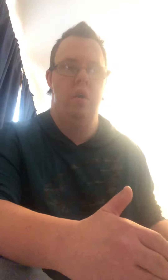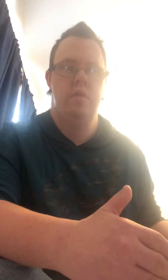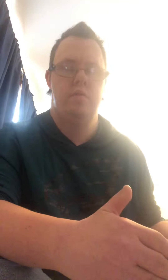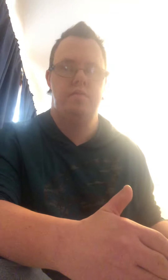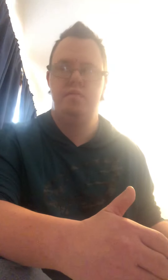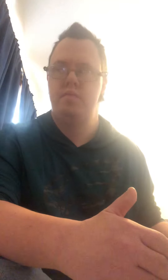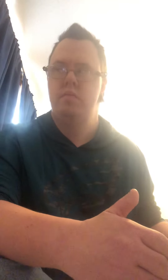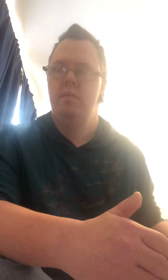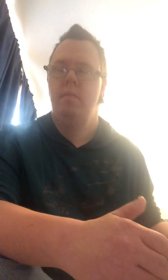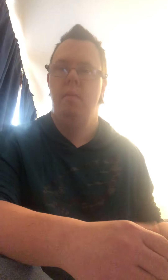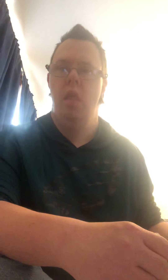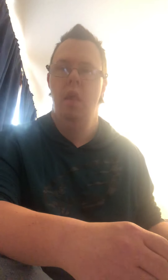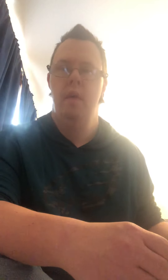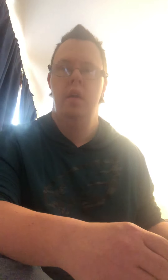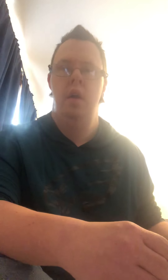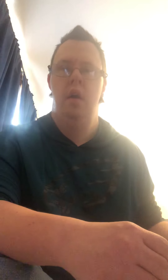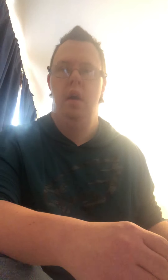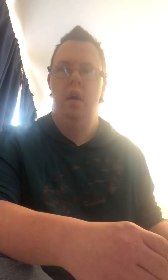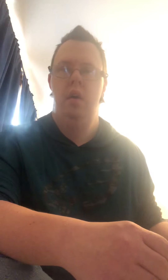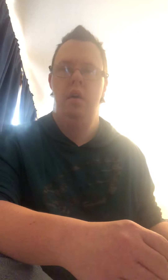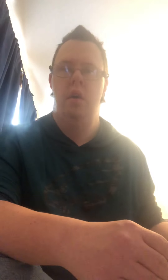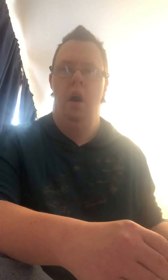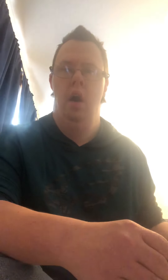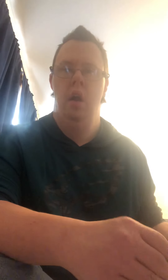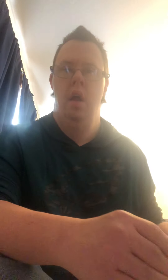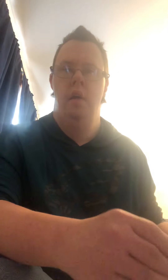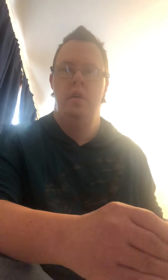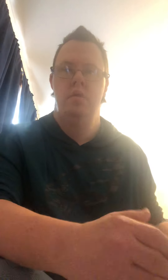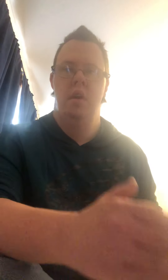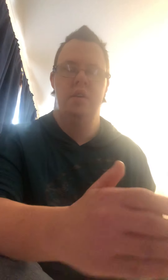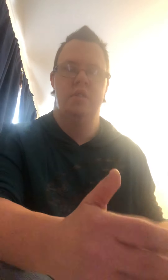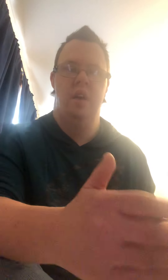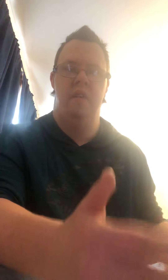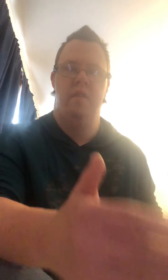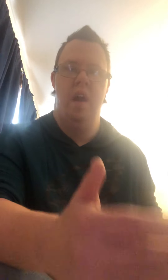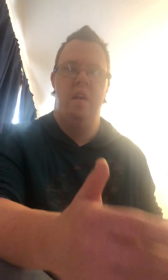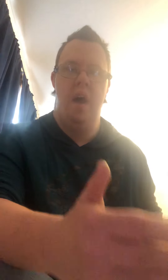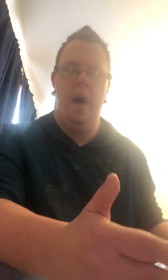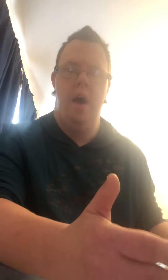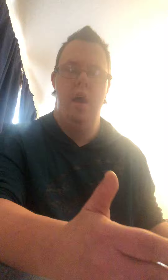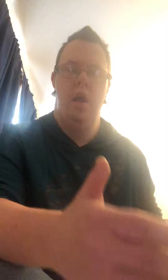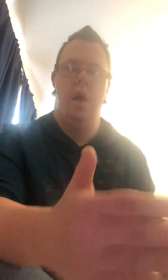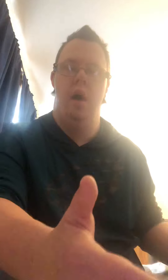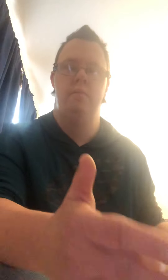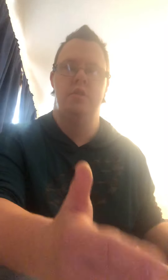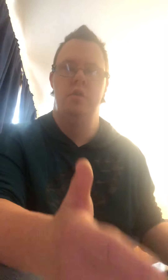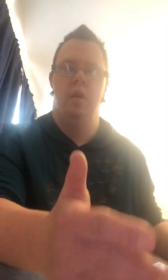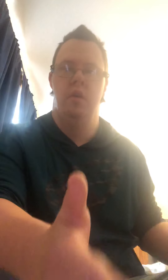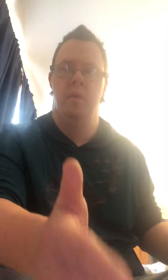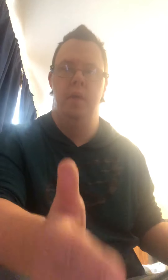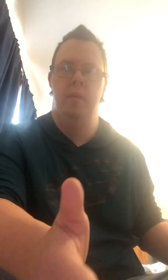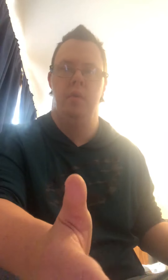and stuff like that comes to other people